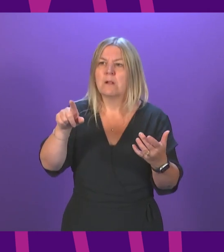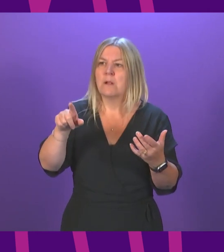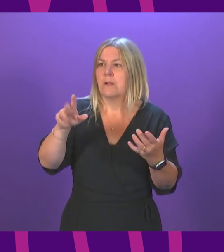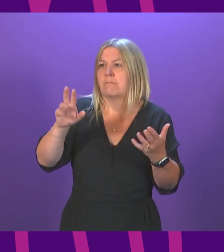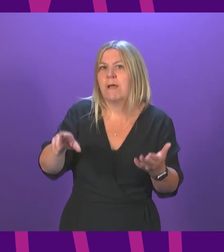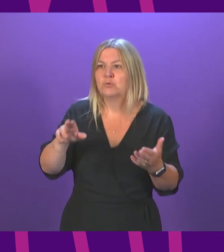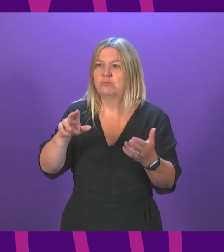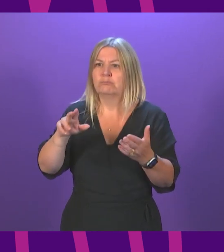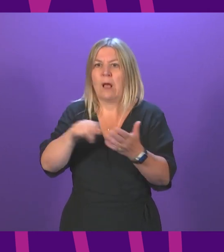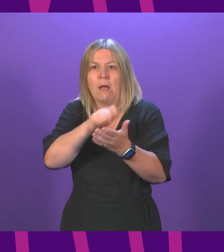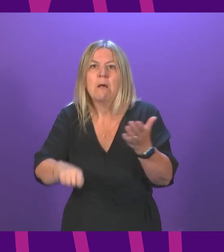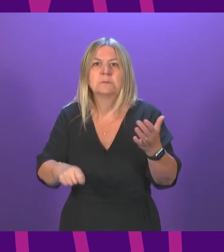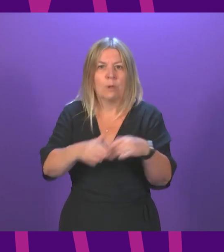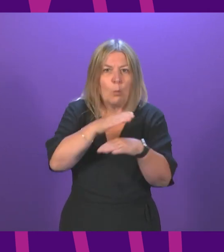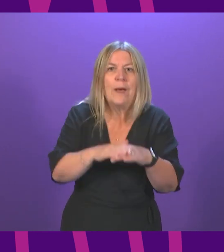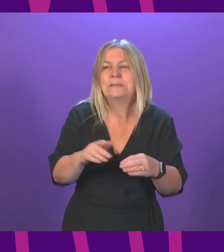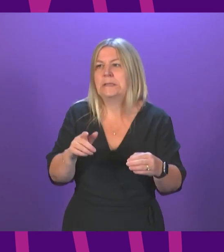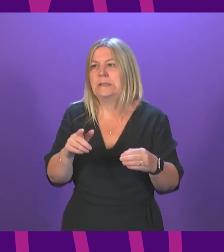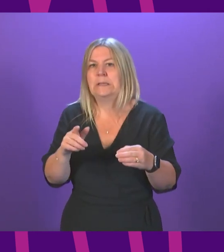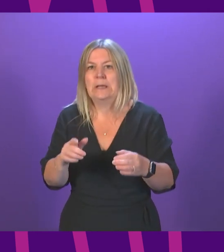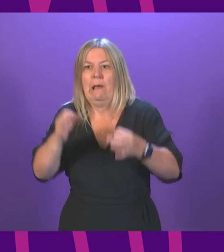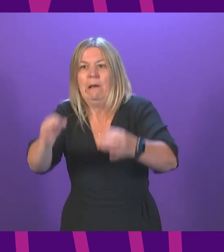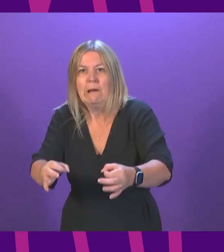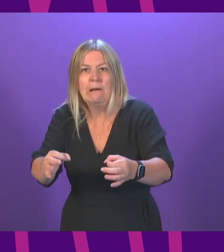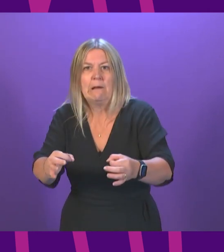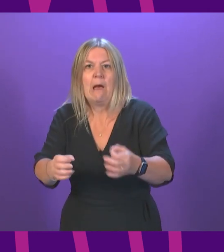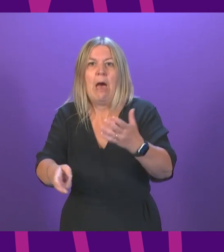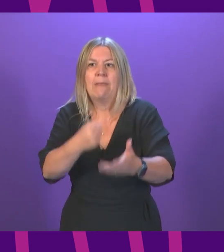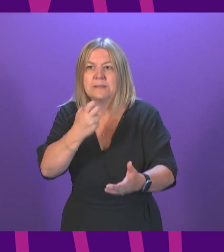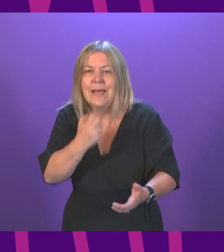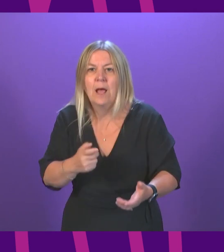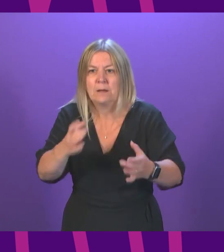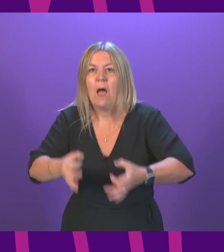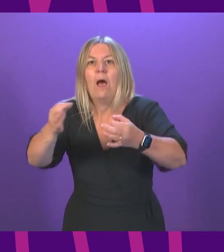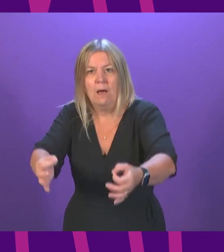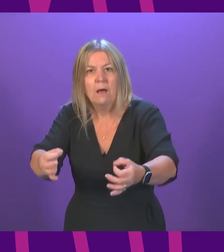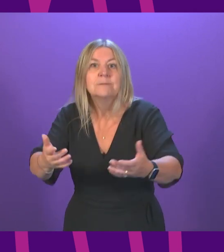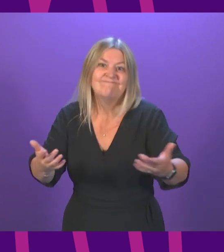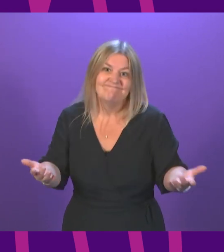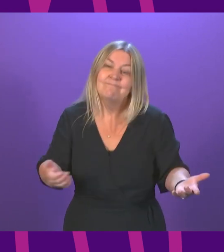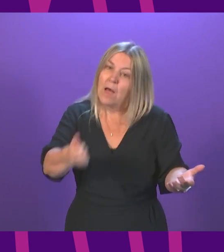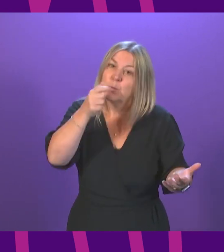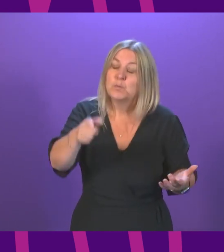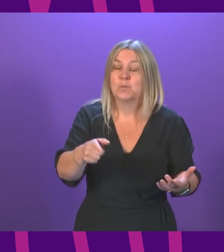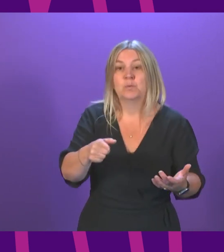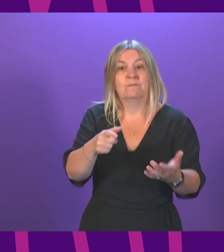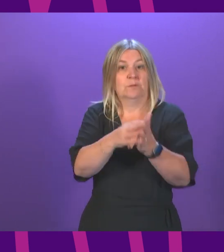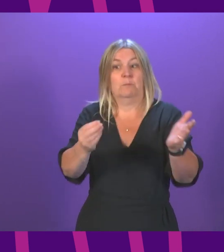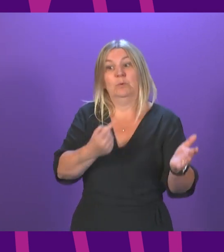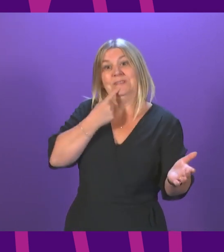weddings, this has been one of the most difficult impacts. And we listen. So for example, just yesterday, a request has been made by